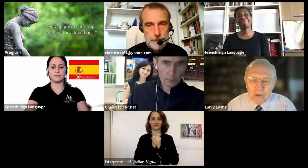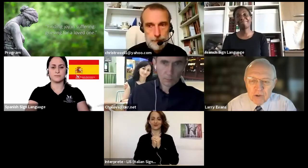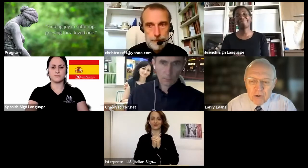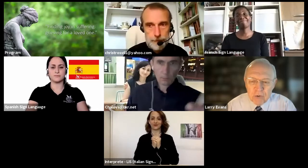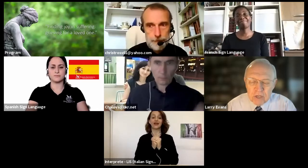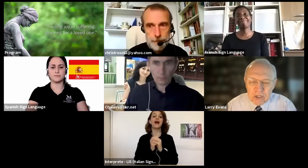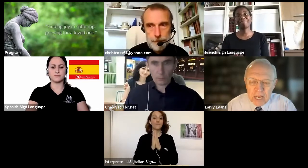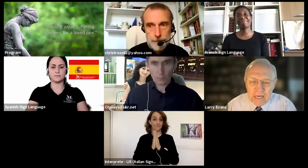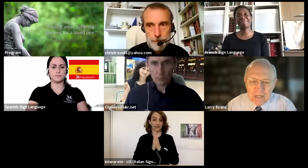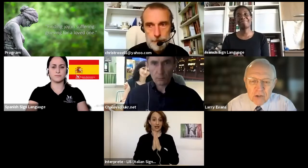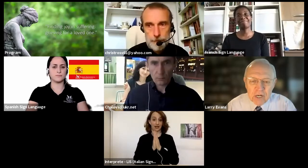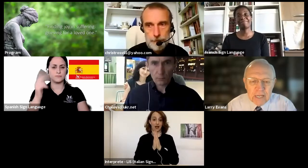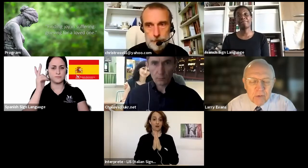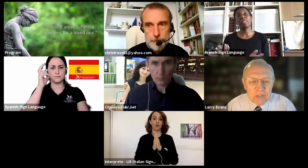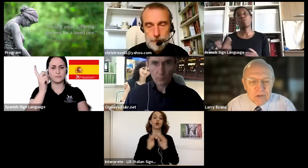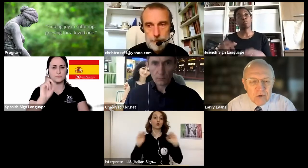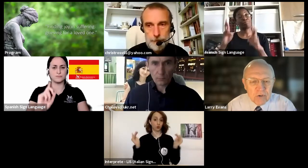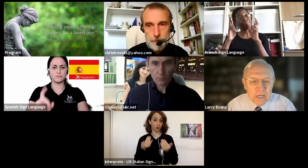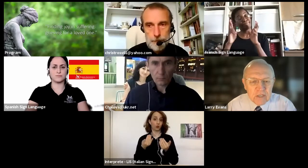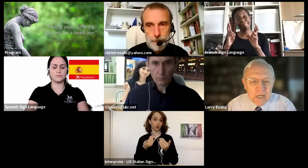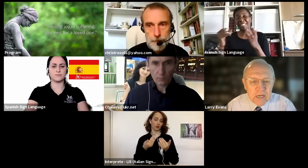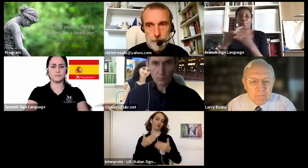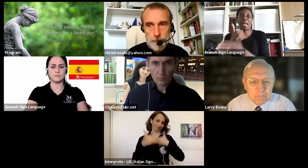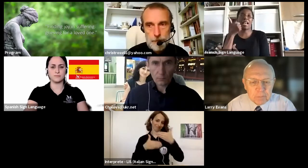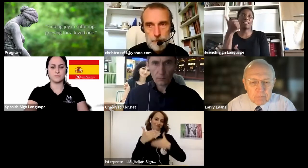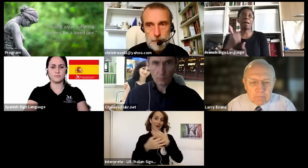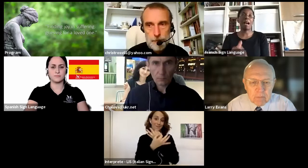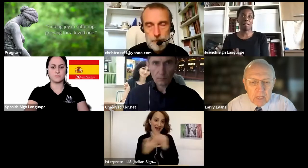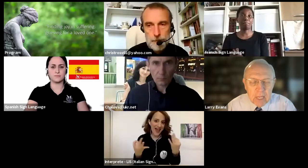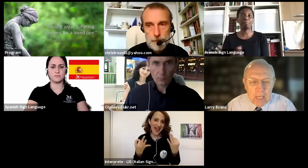Make sure you sign in to the language that you are translating.